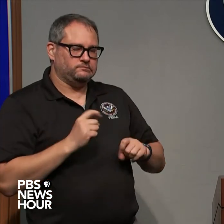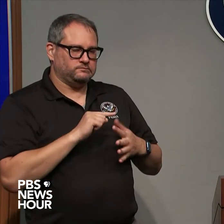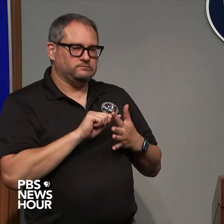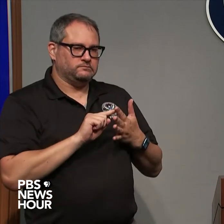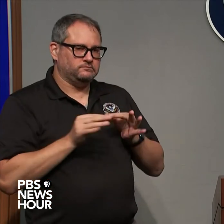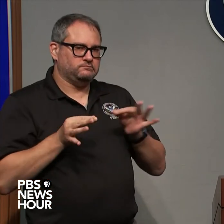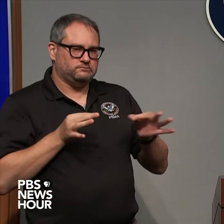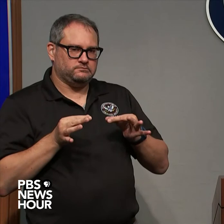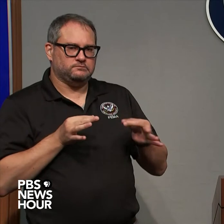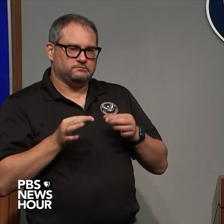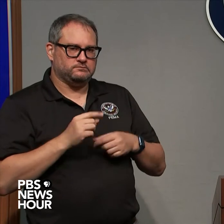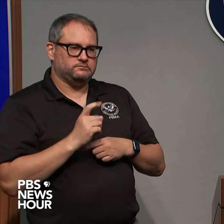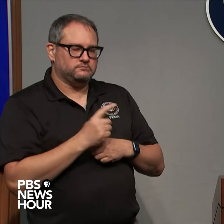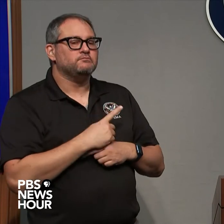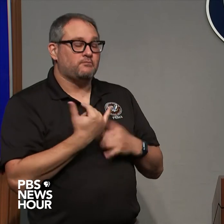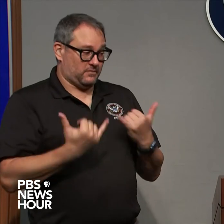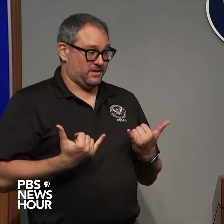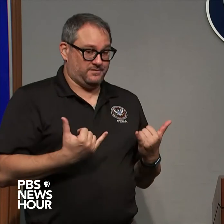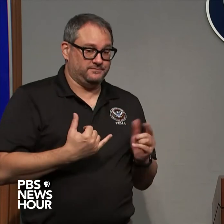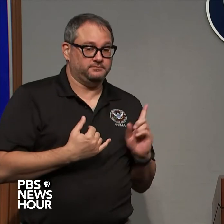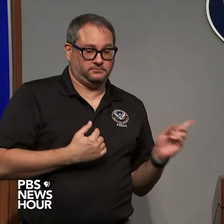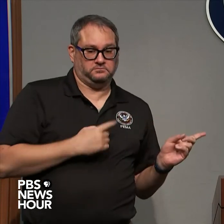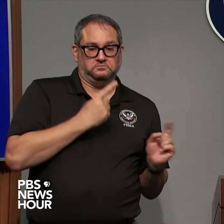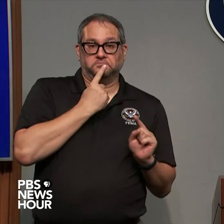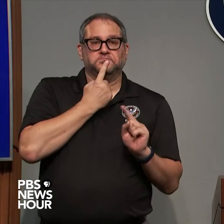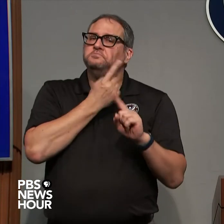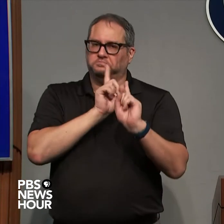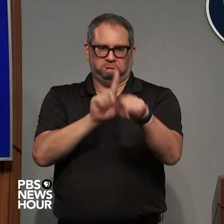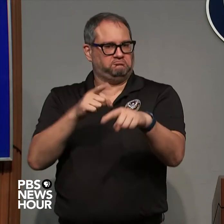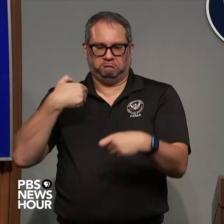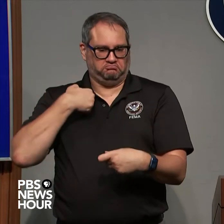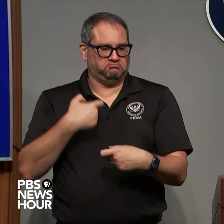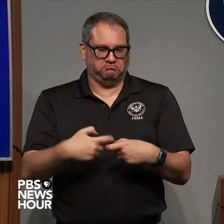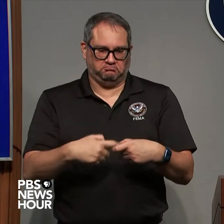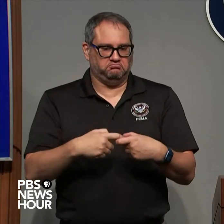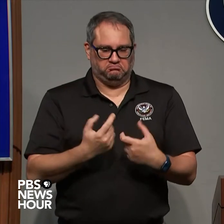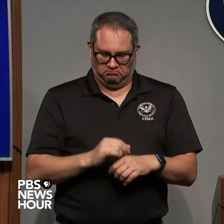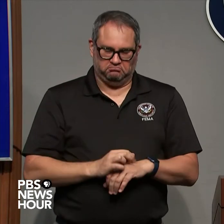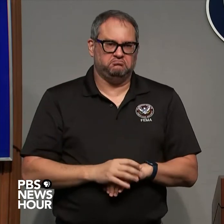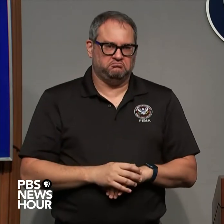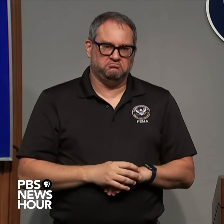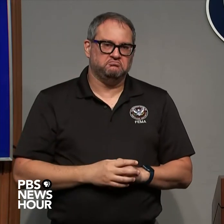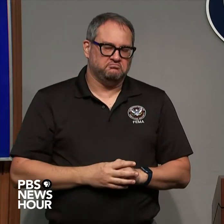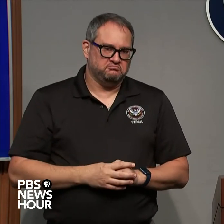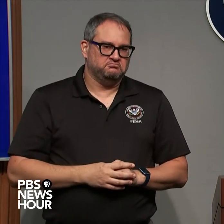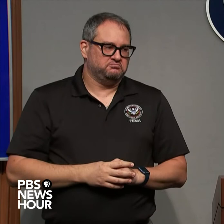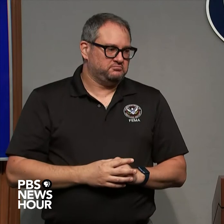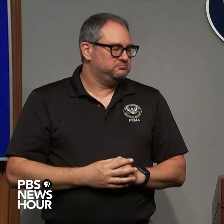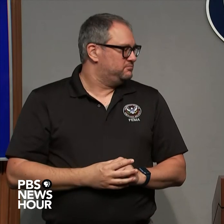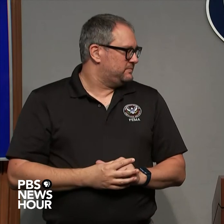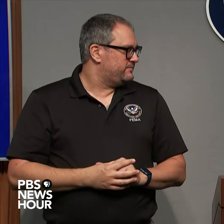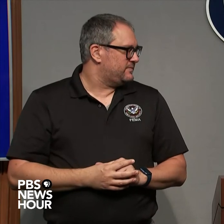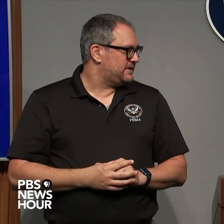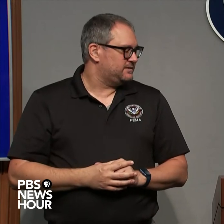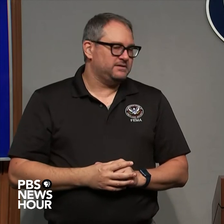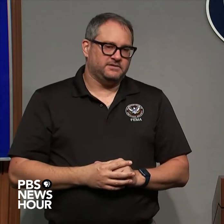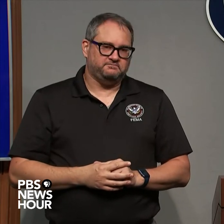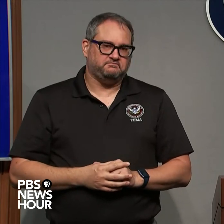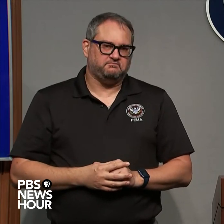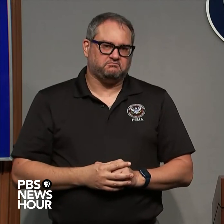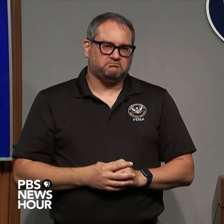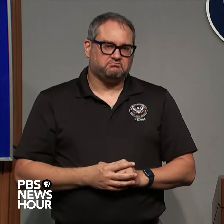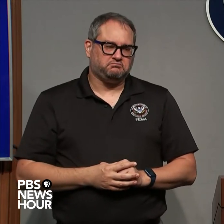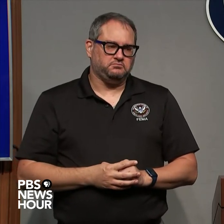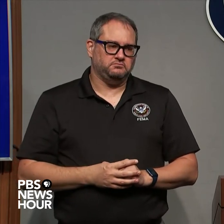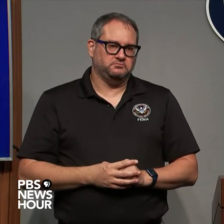what's the most important in this moment carla is that the people listen to indications of local authorities to receive